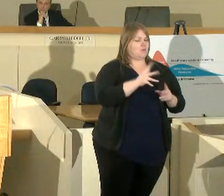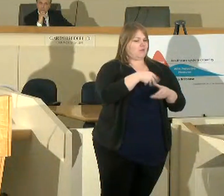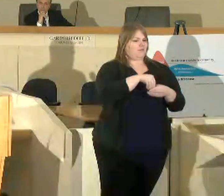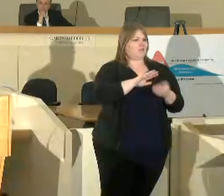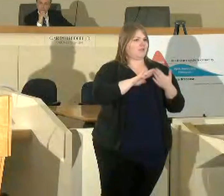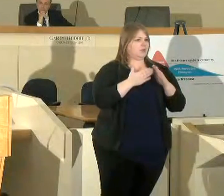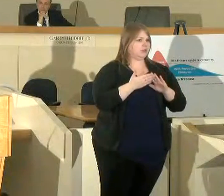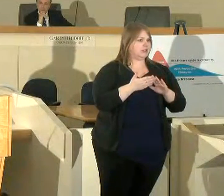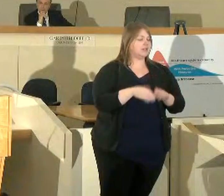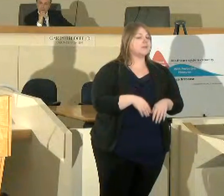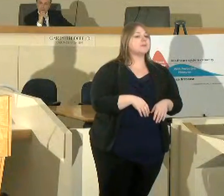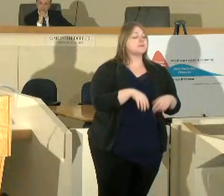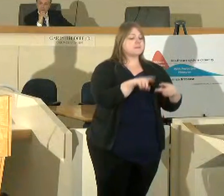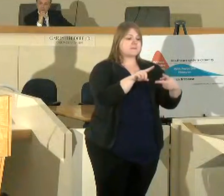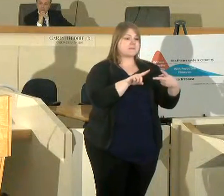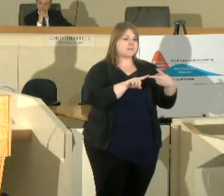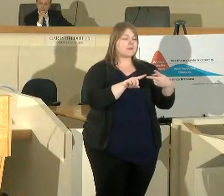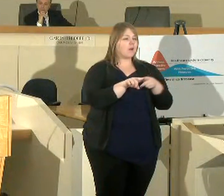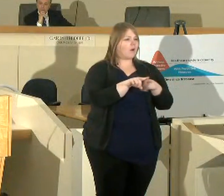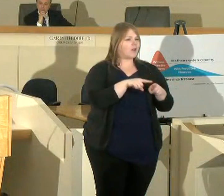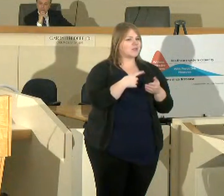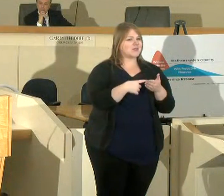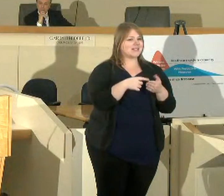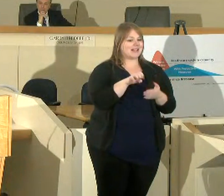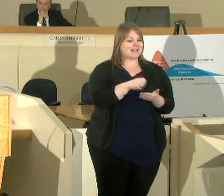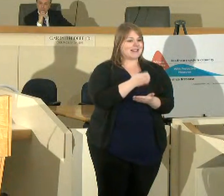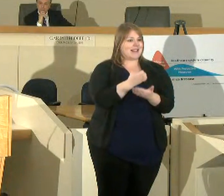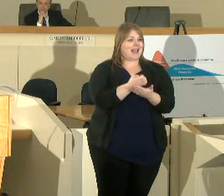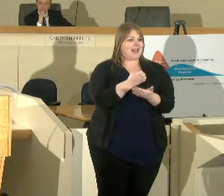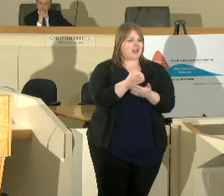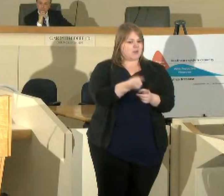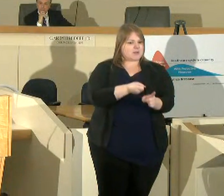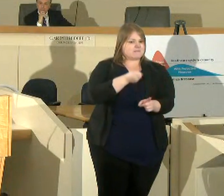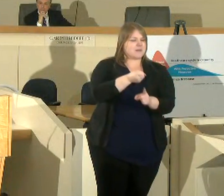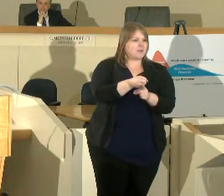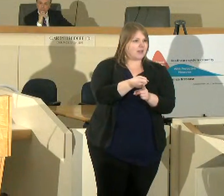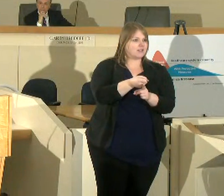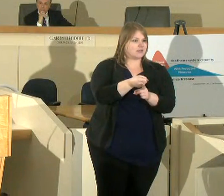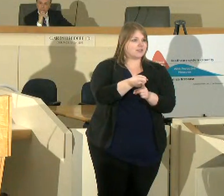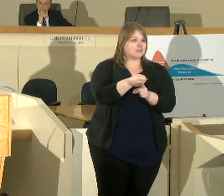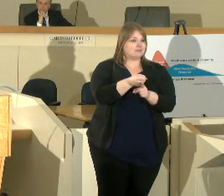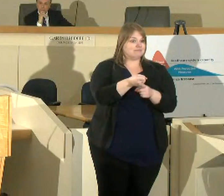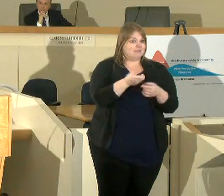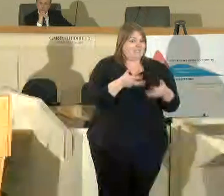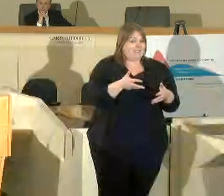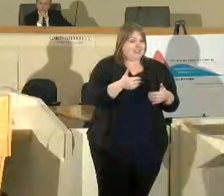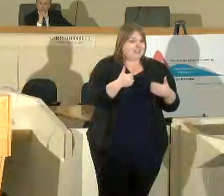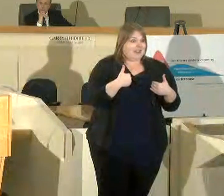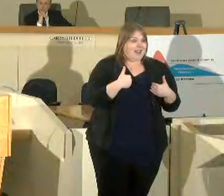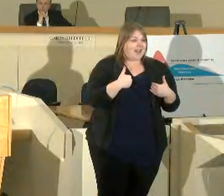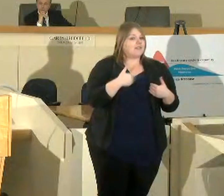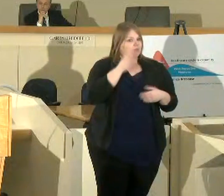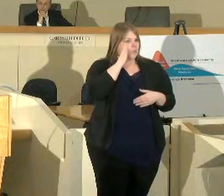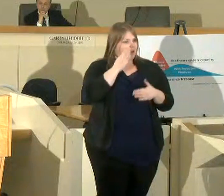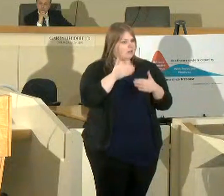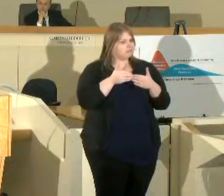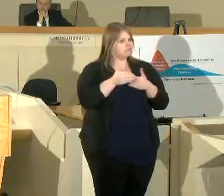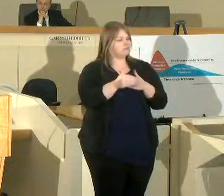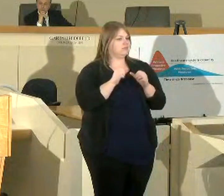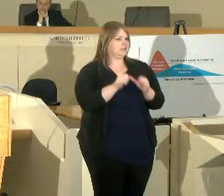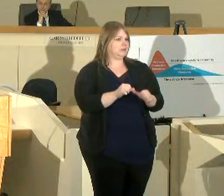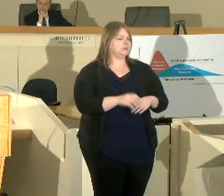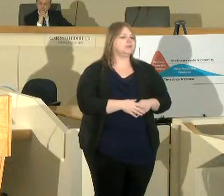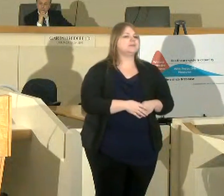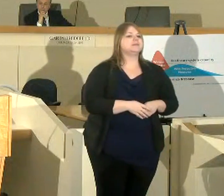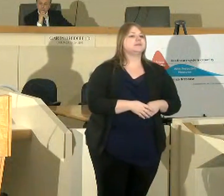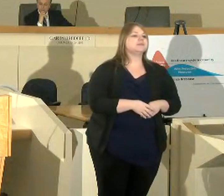but i also wanted to talk about the economic impact that this has and is to come first i